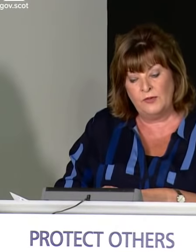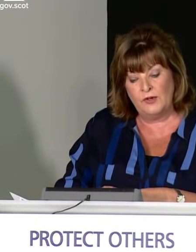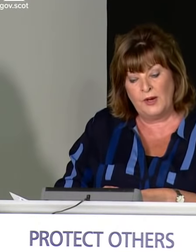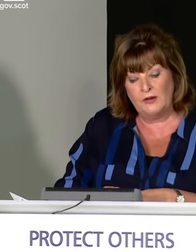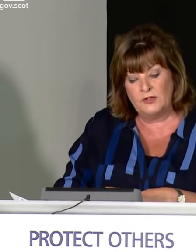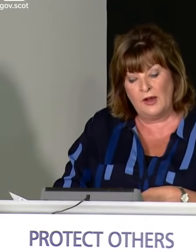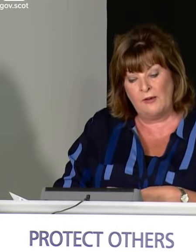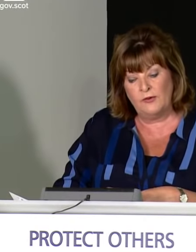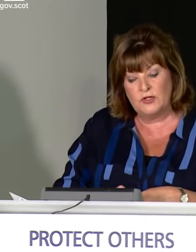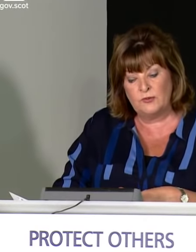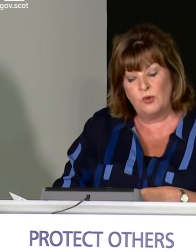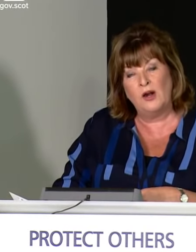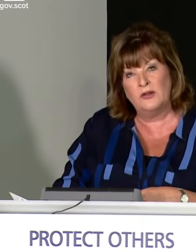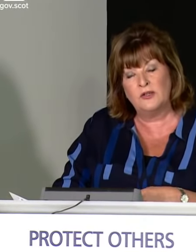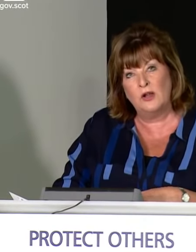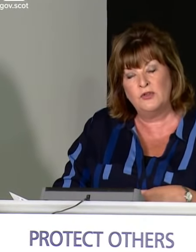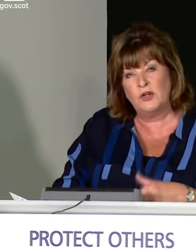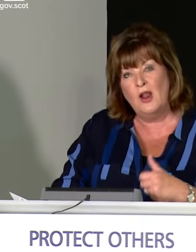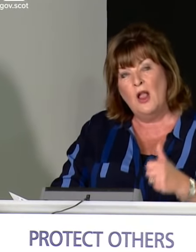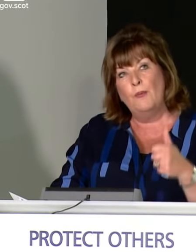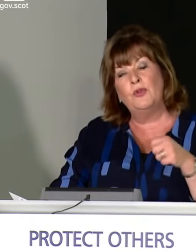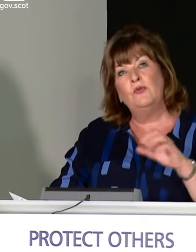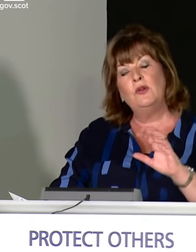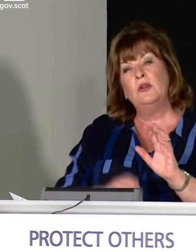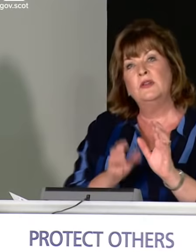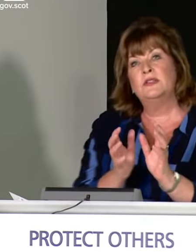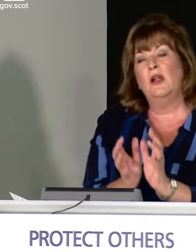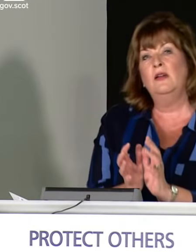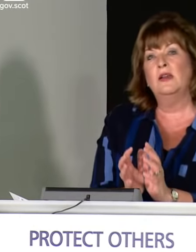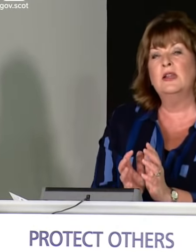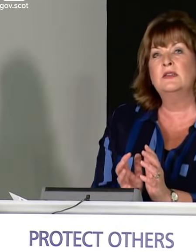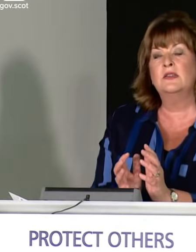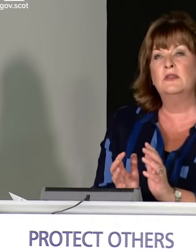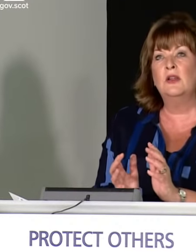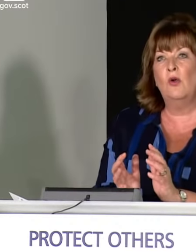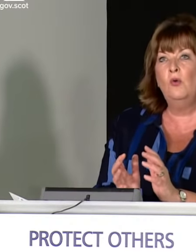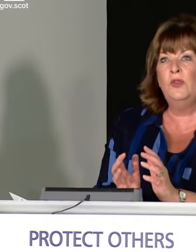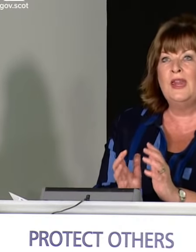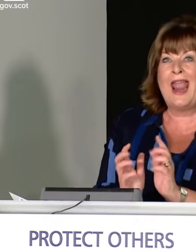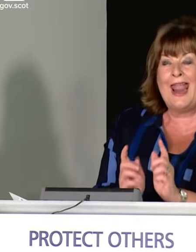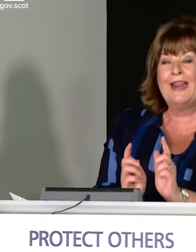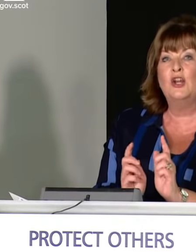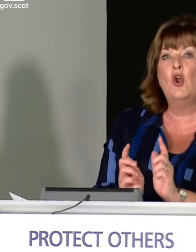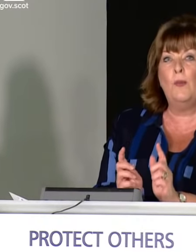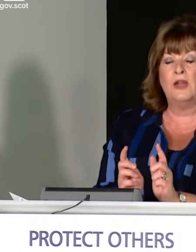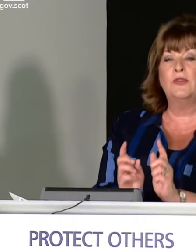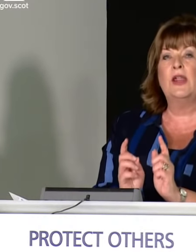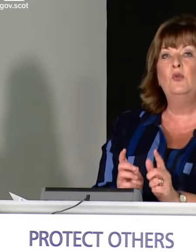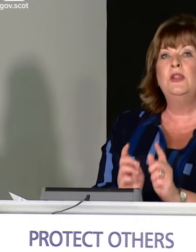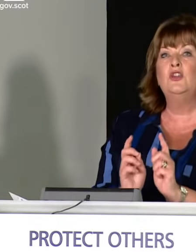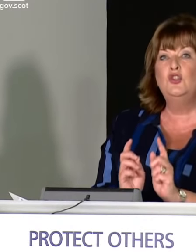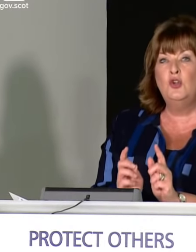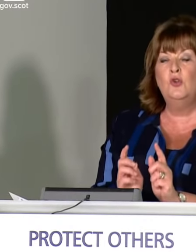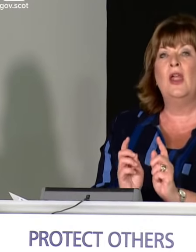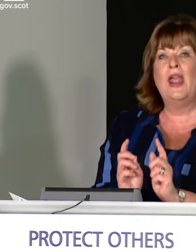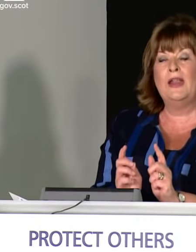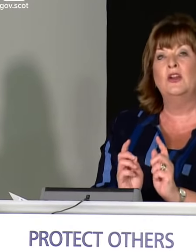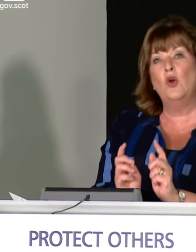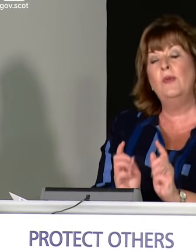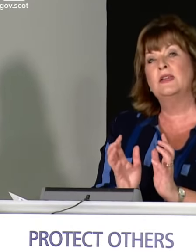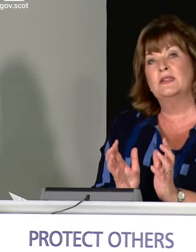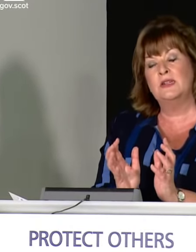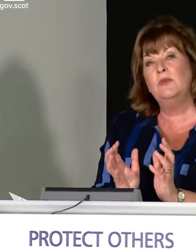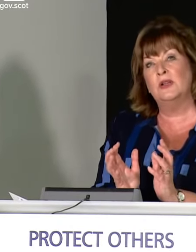the £97 million to support arts and culture but the real concern is that the only economic, the only new